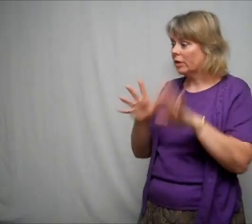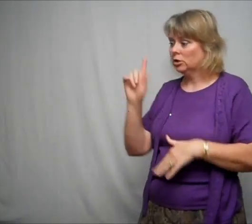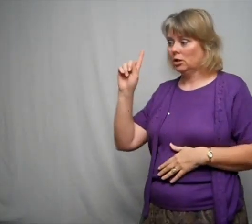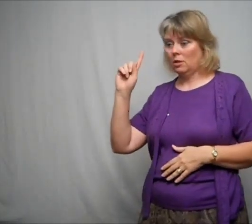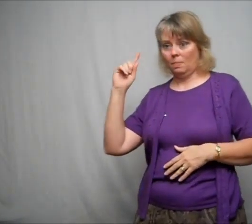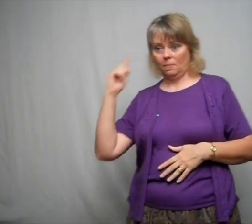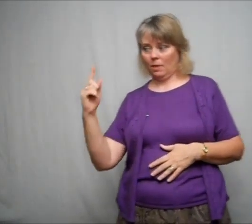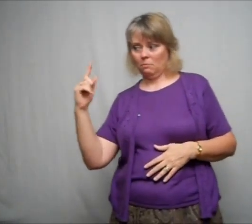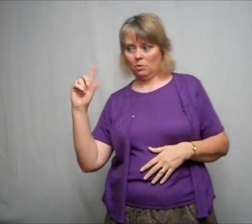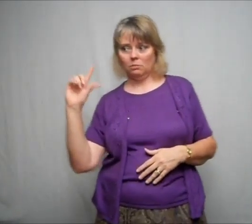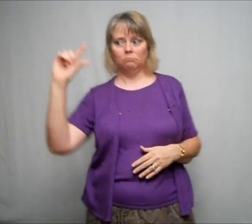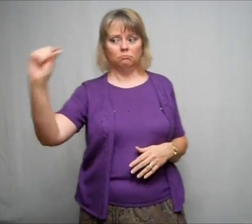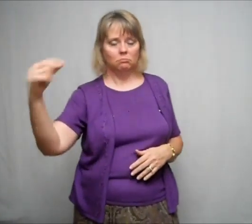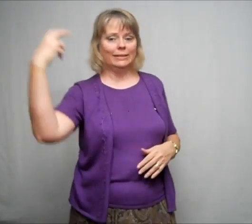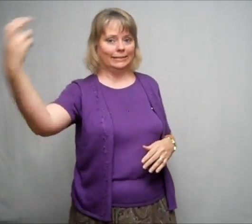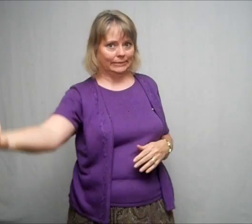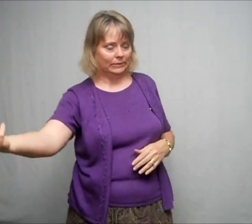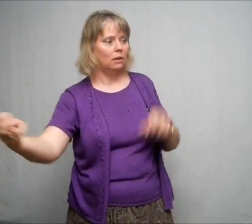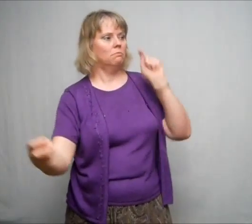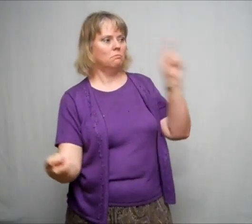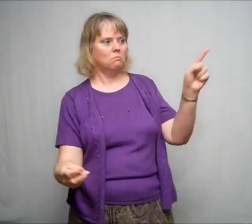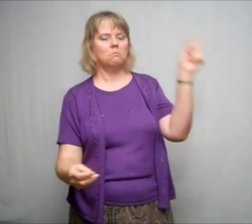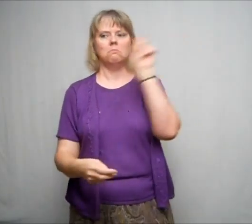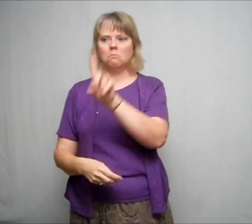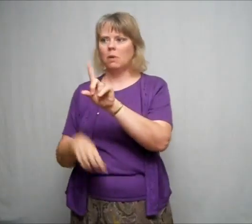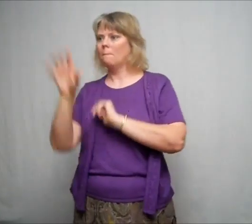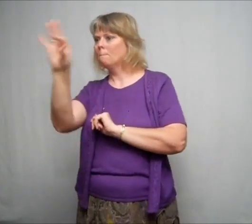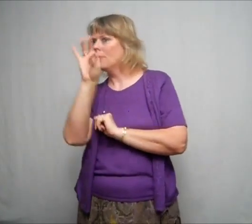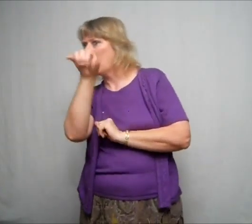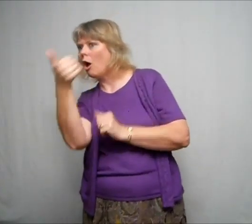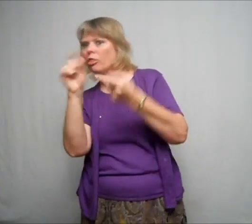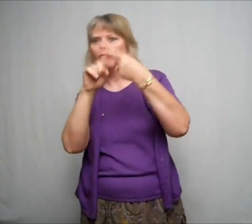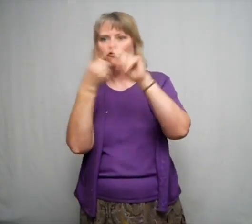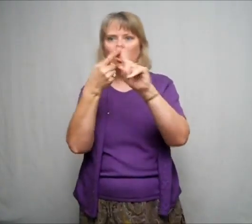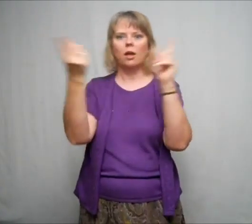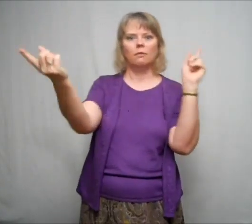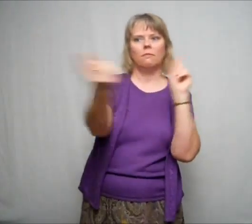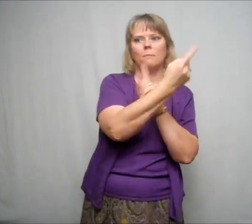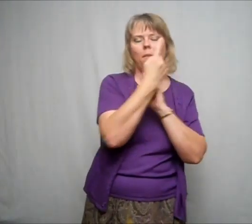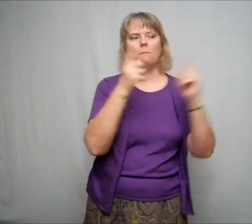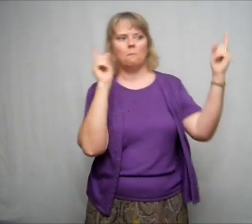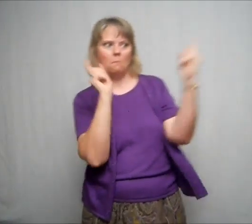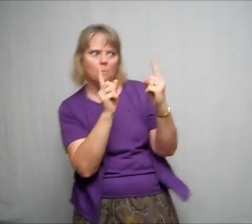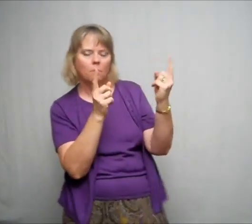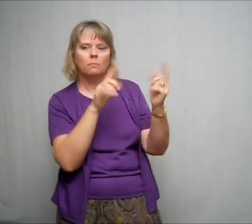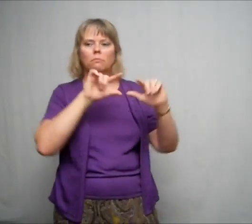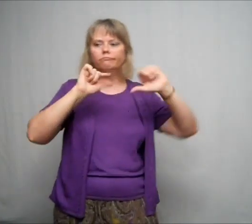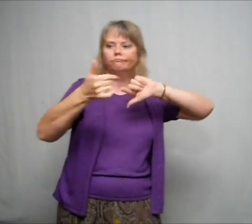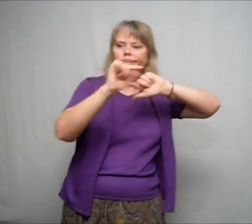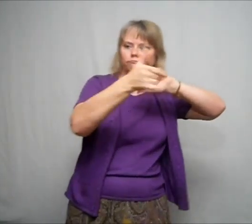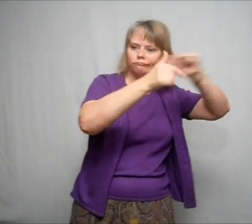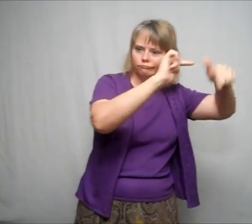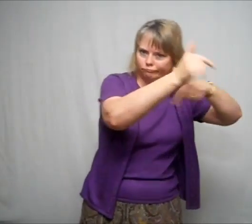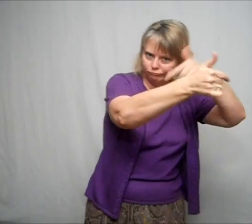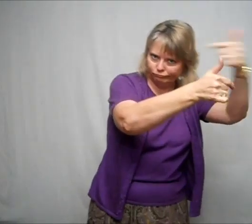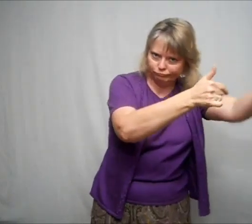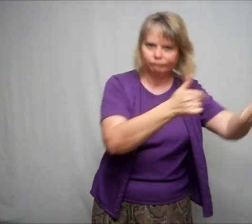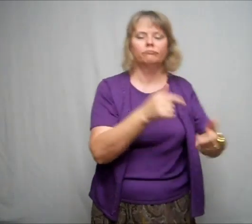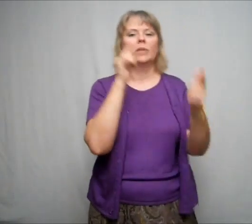their little short prayer. And then that first person would sit down. And this next person who just accepted Christ would pick another friend to come